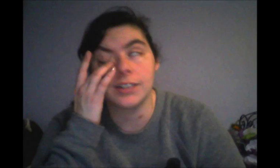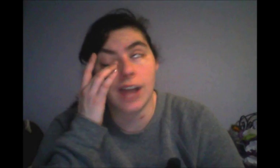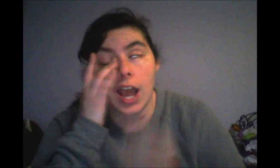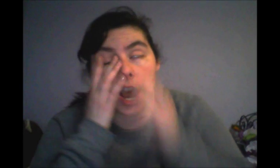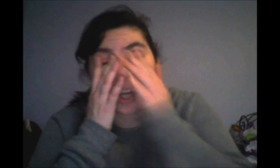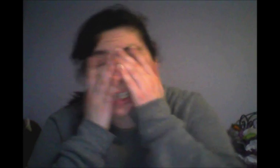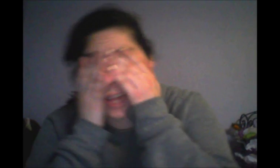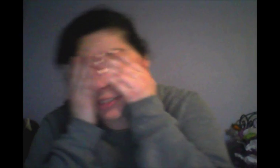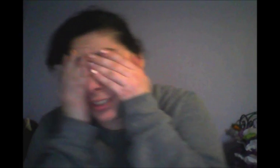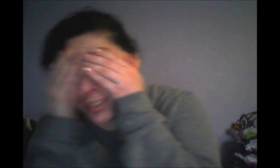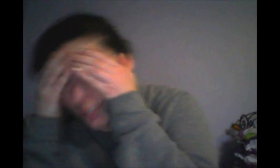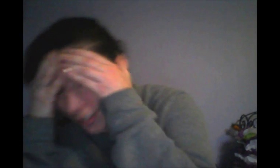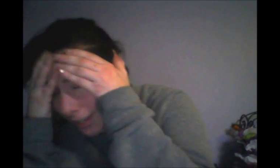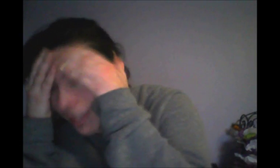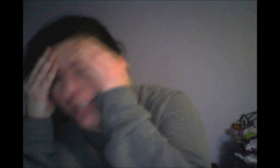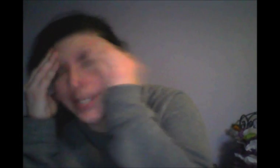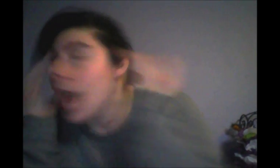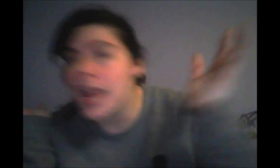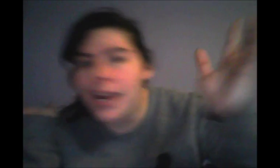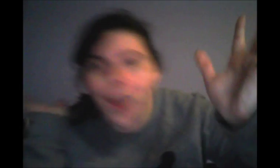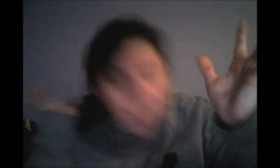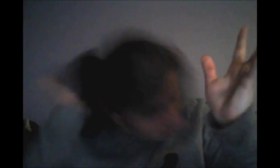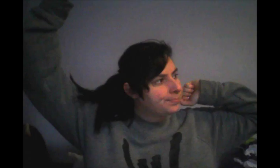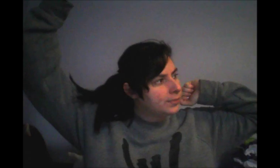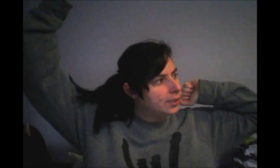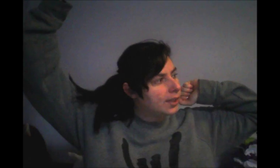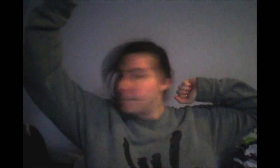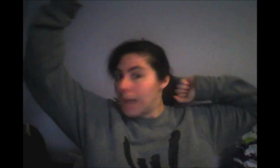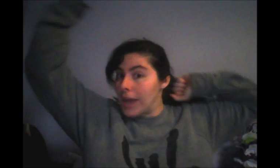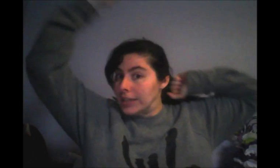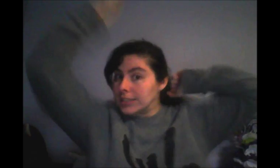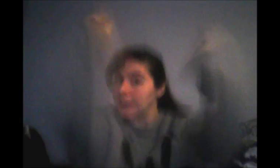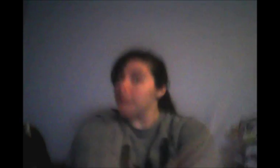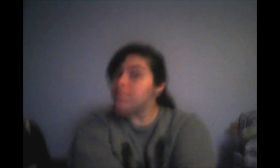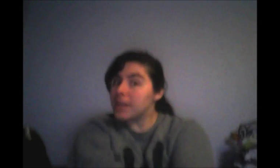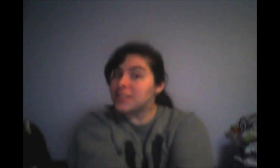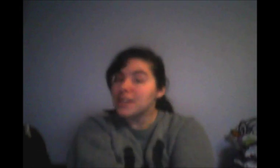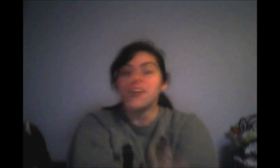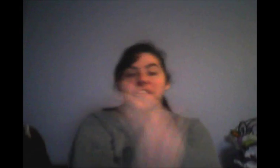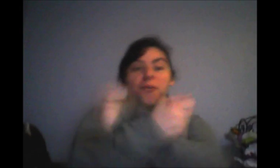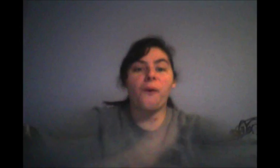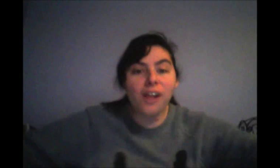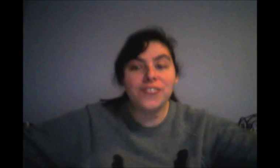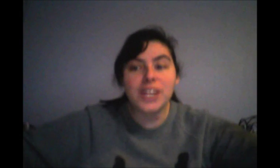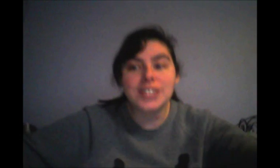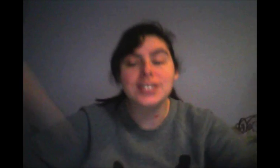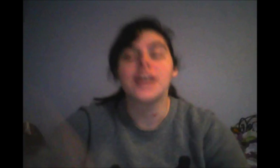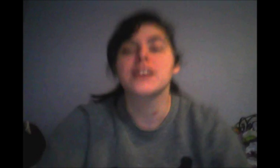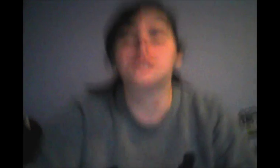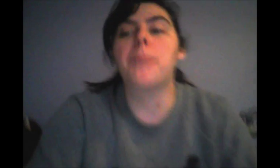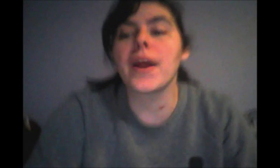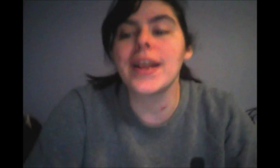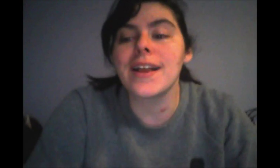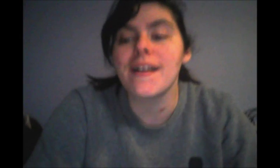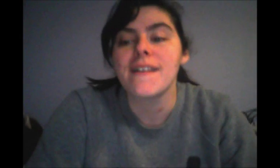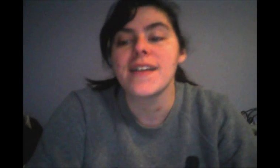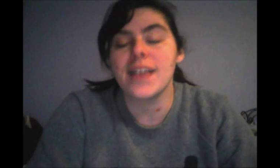on a level, contain my excitement for all of this. Spring is